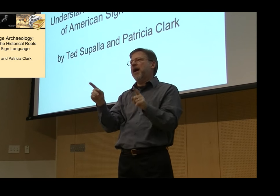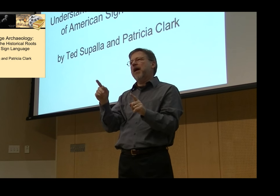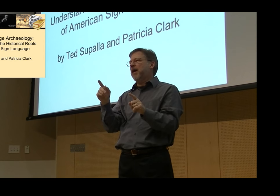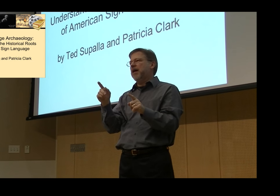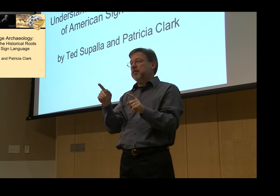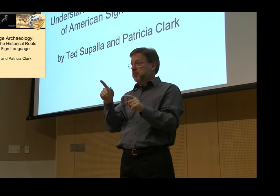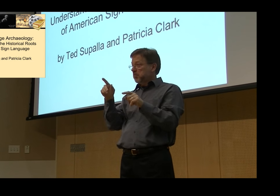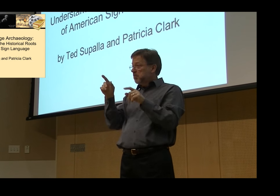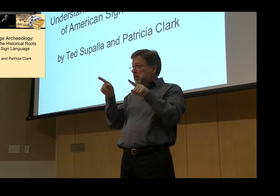connection.